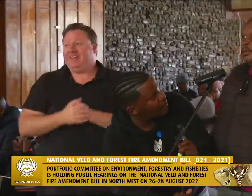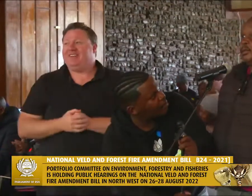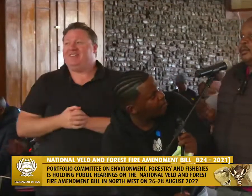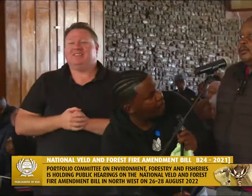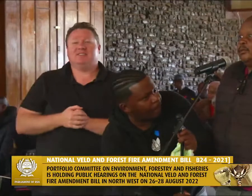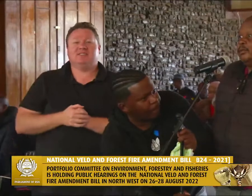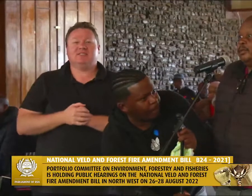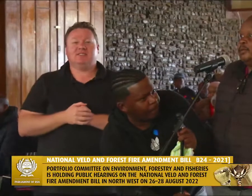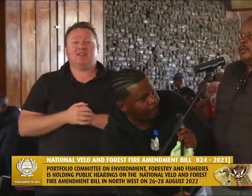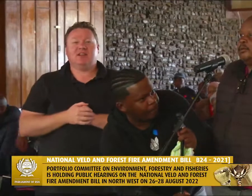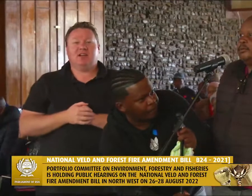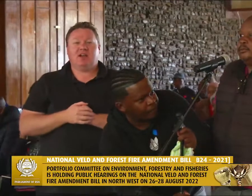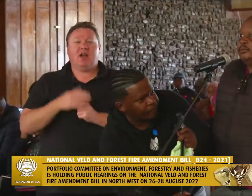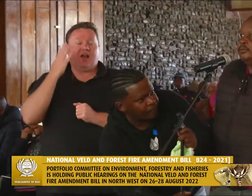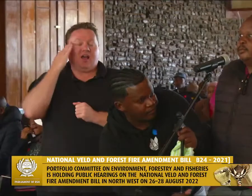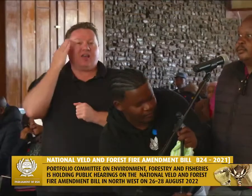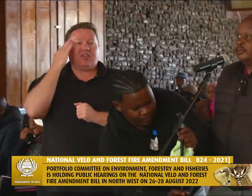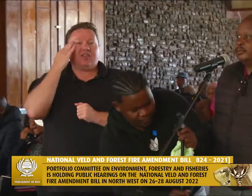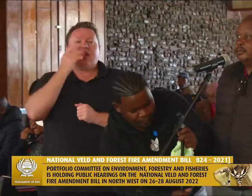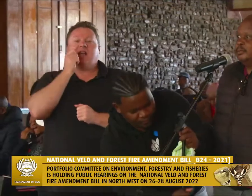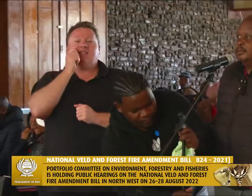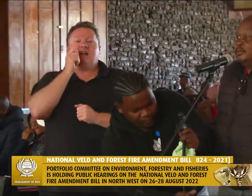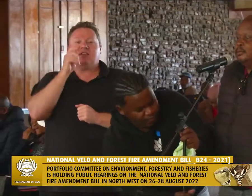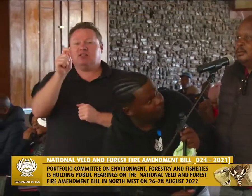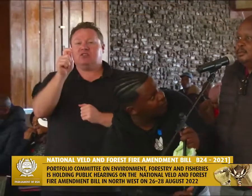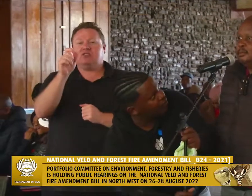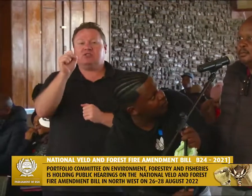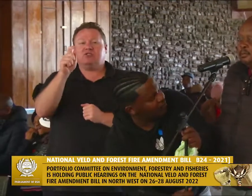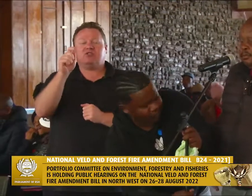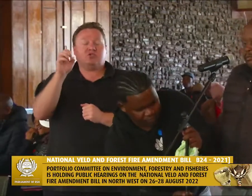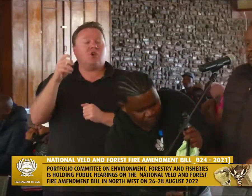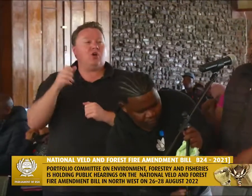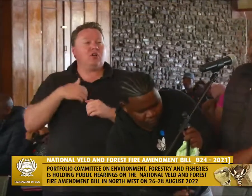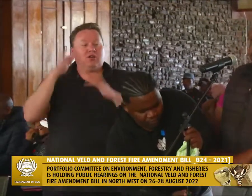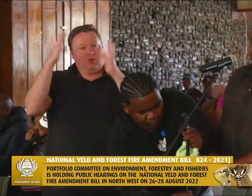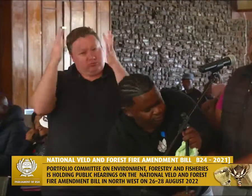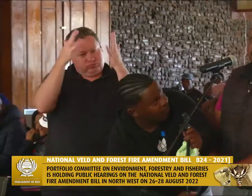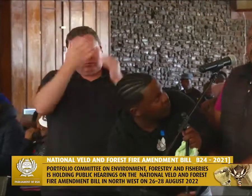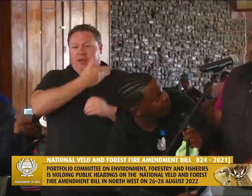And I think that this talk must be given a round of applause.